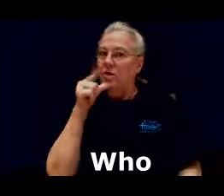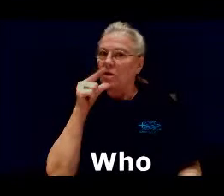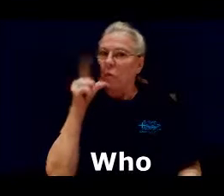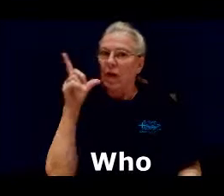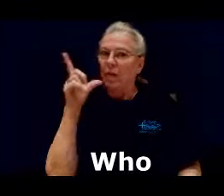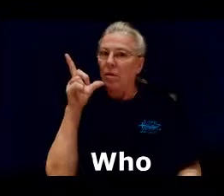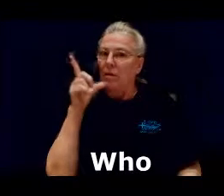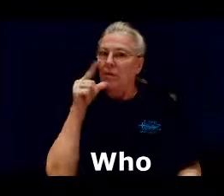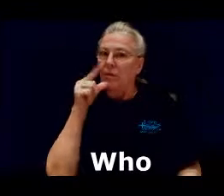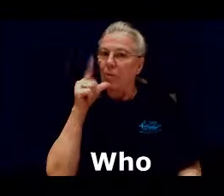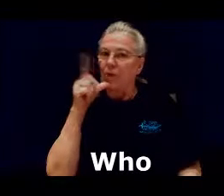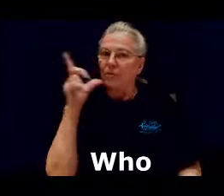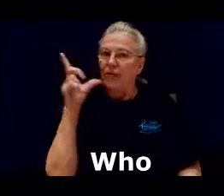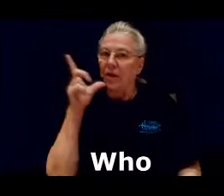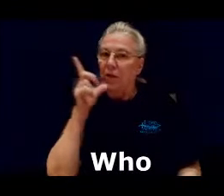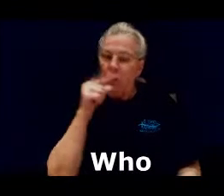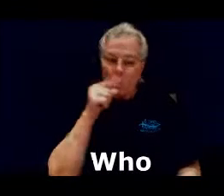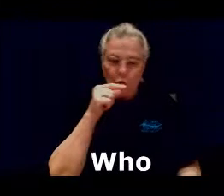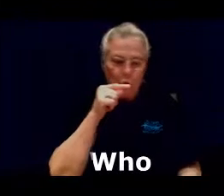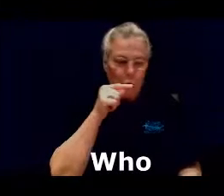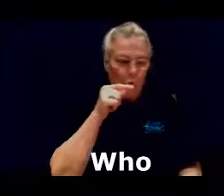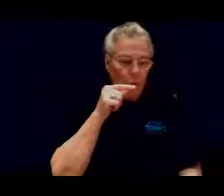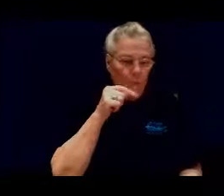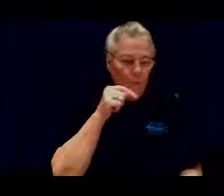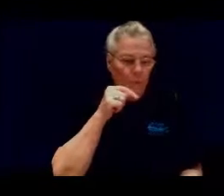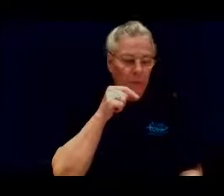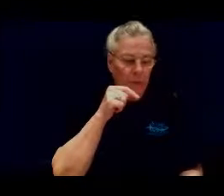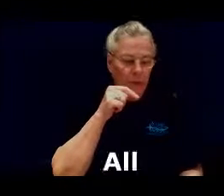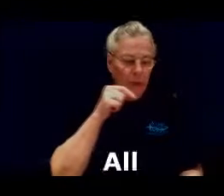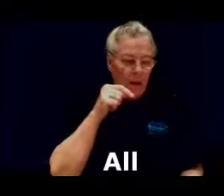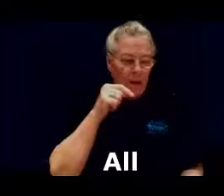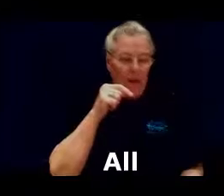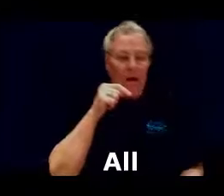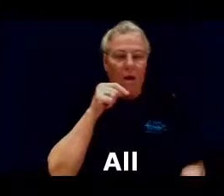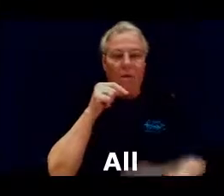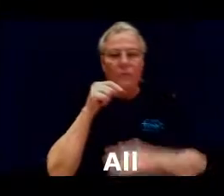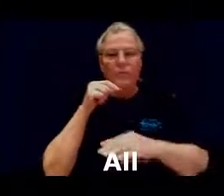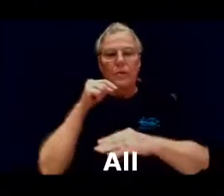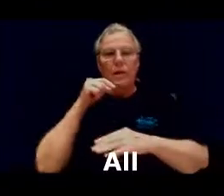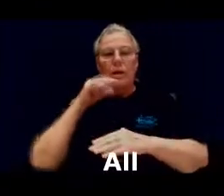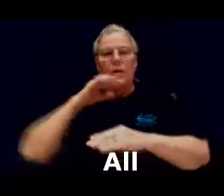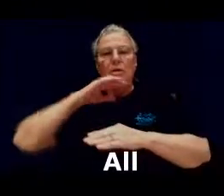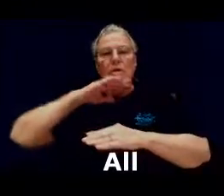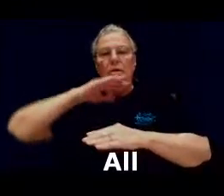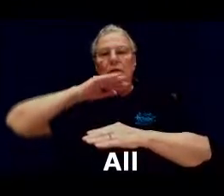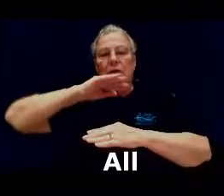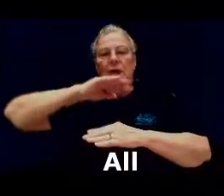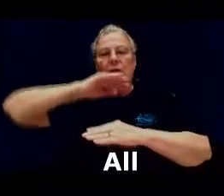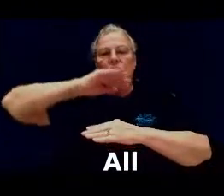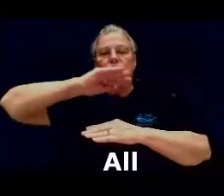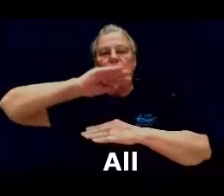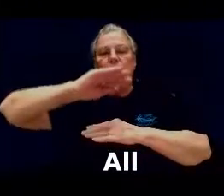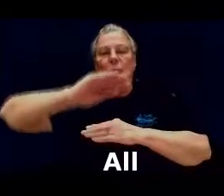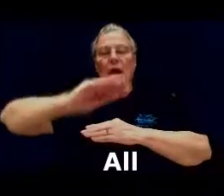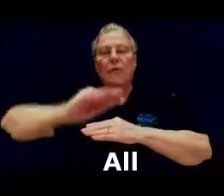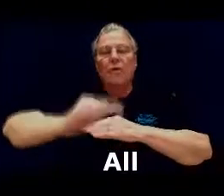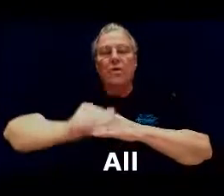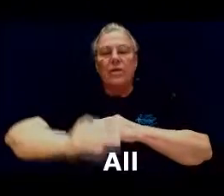a little wiggle of your pointer finger who all take and scrape everything